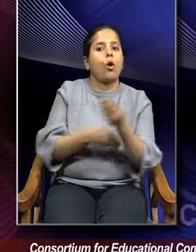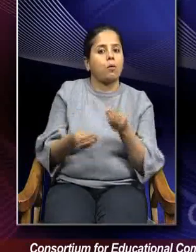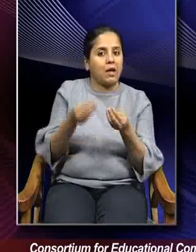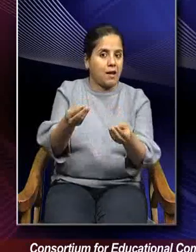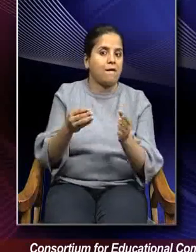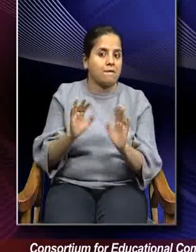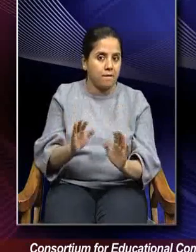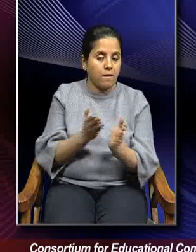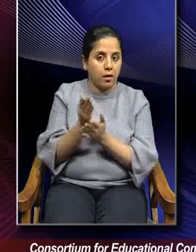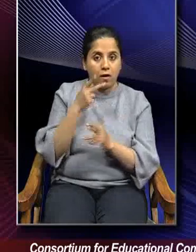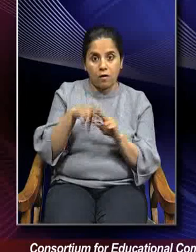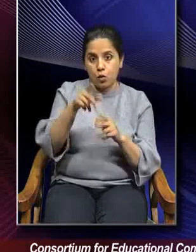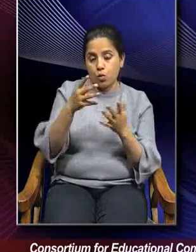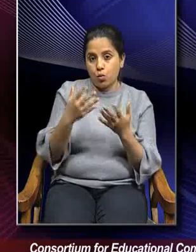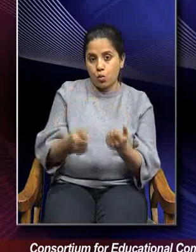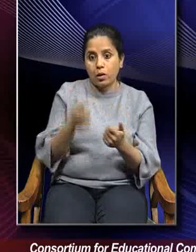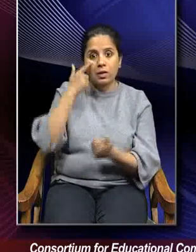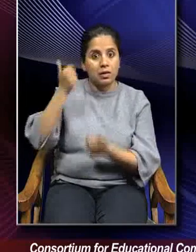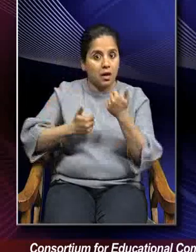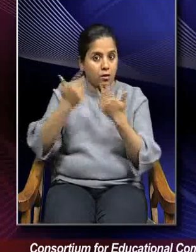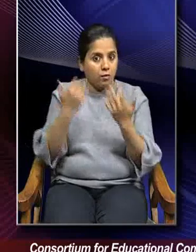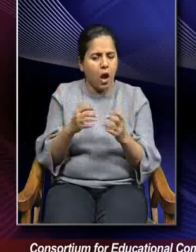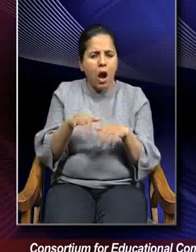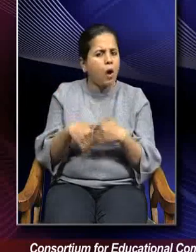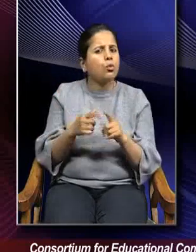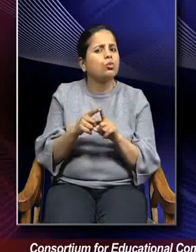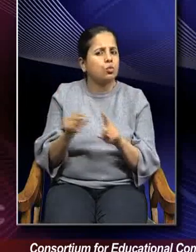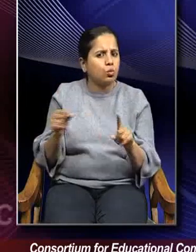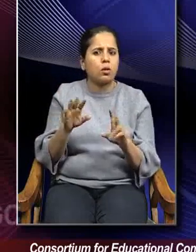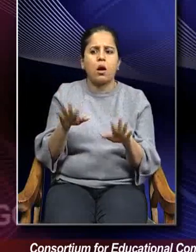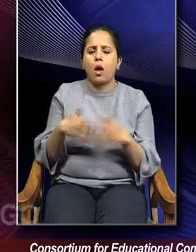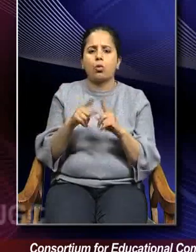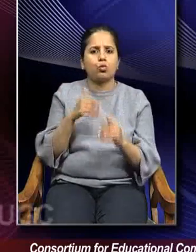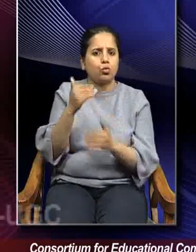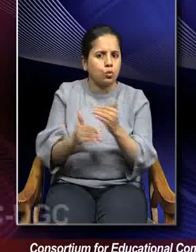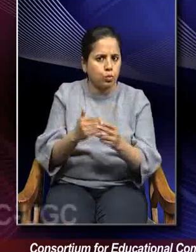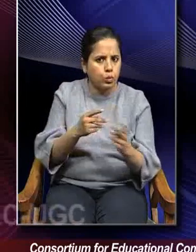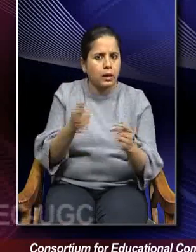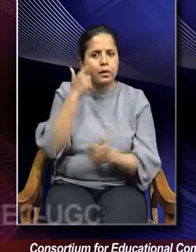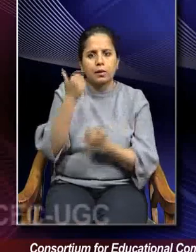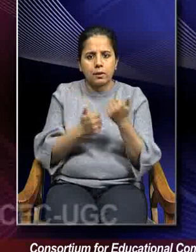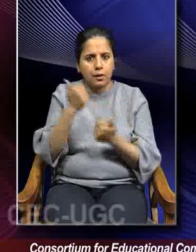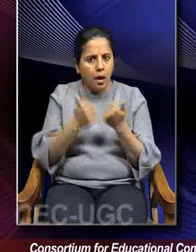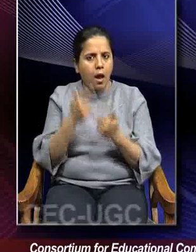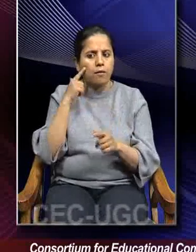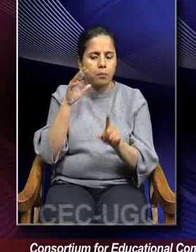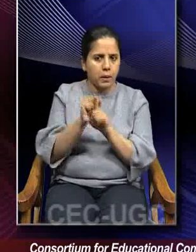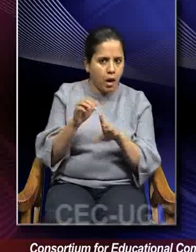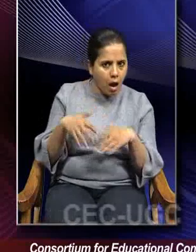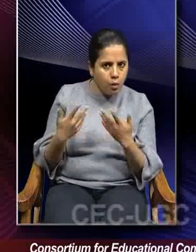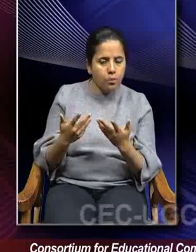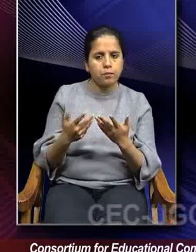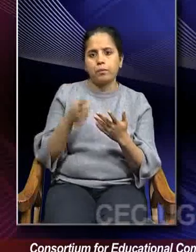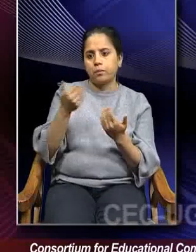That if you wish to conduct these tests, how to do it? How to conduct these kind of tests? How to identify that